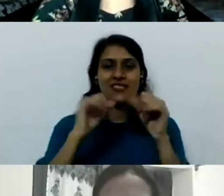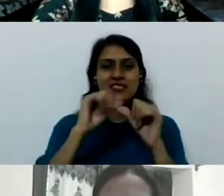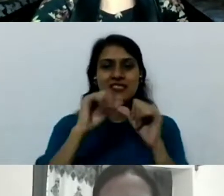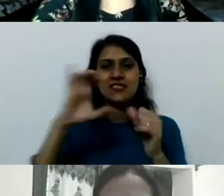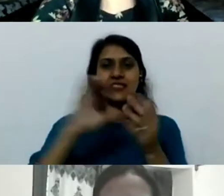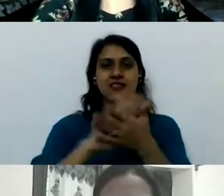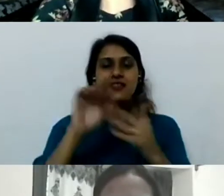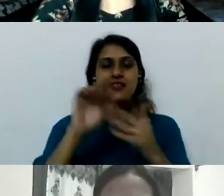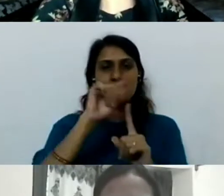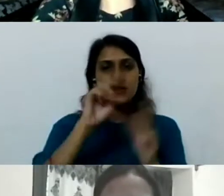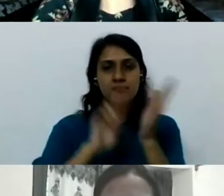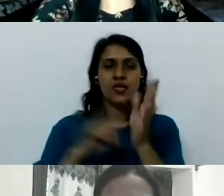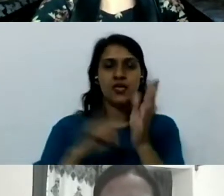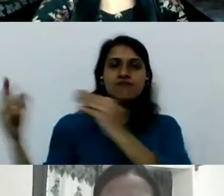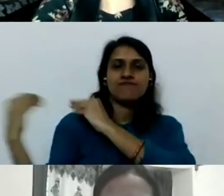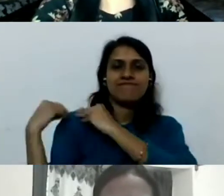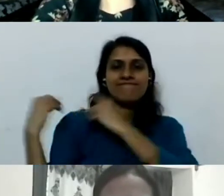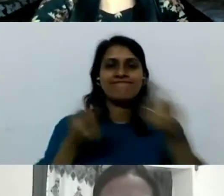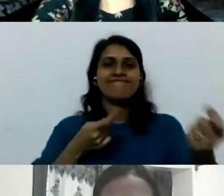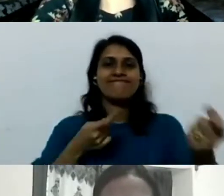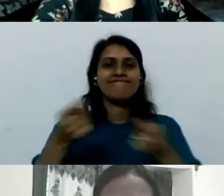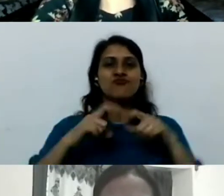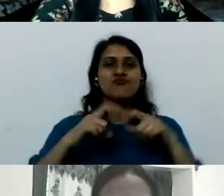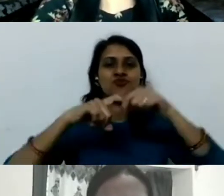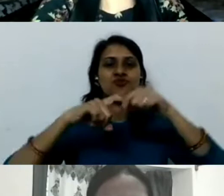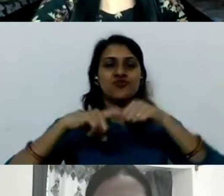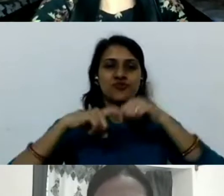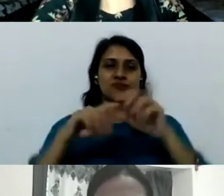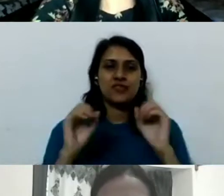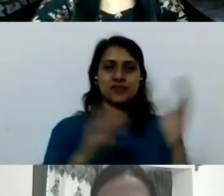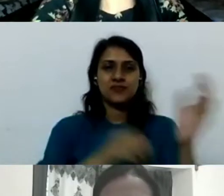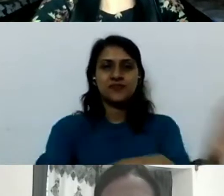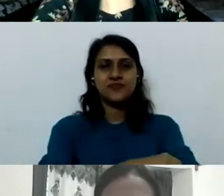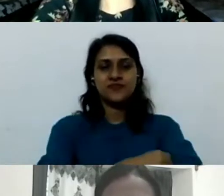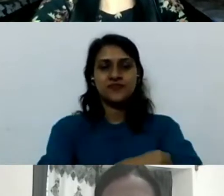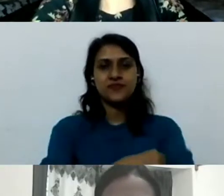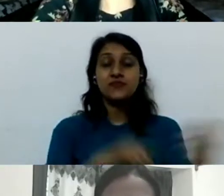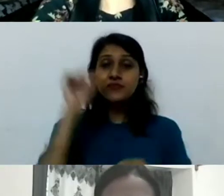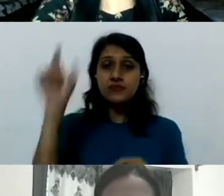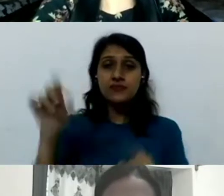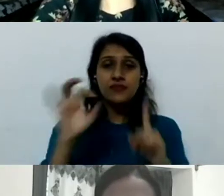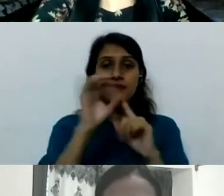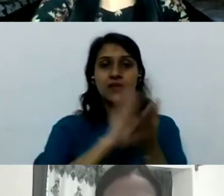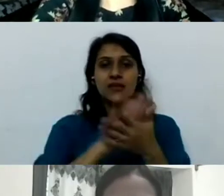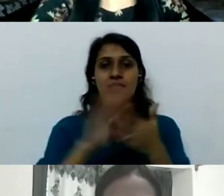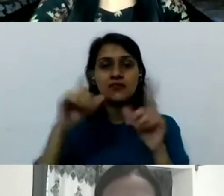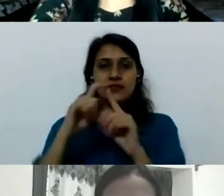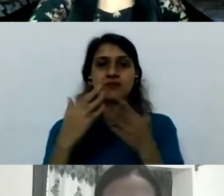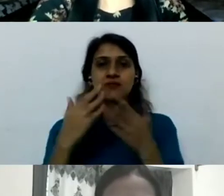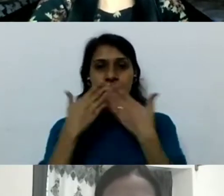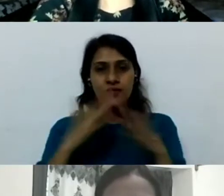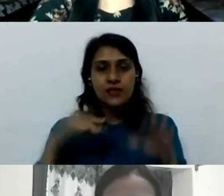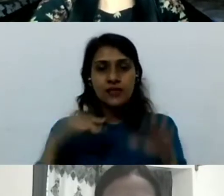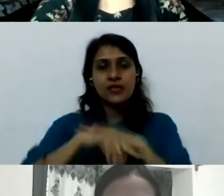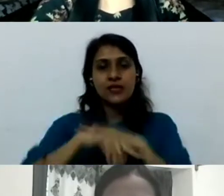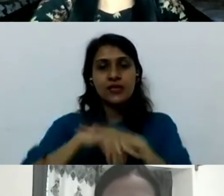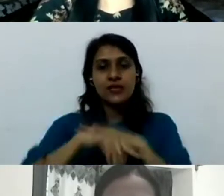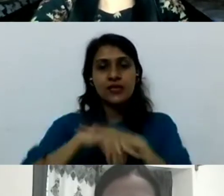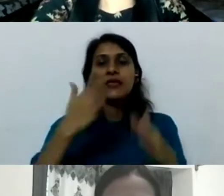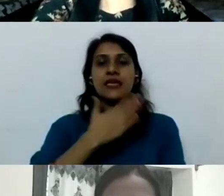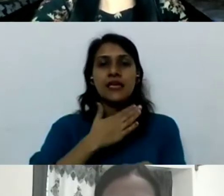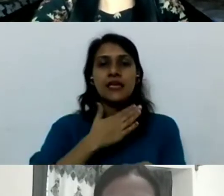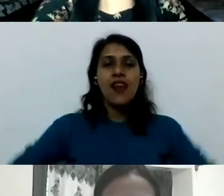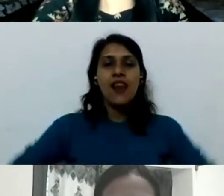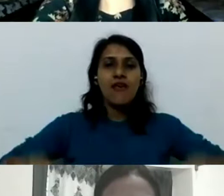take the floor and we'll start asking the question sachin holds a phd in green livelihood and is working as an associate professor in the